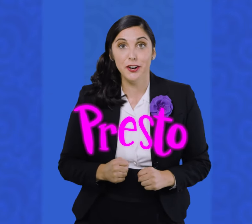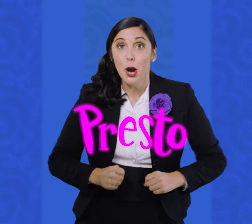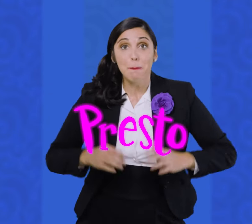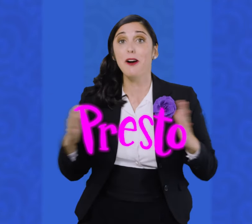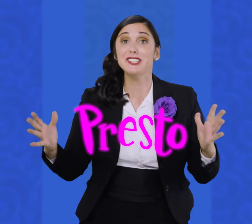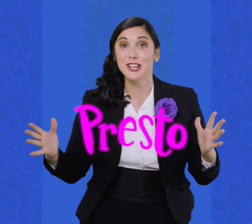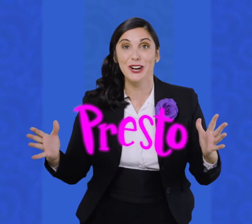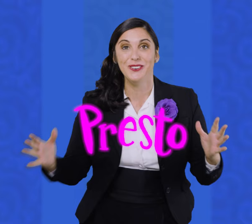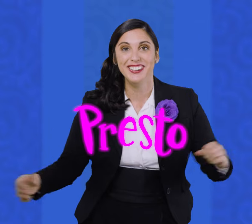presto